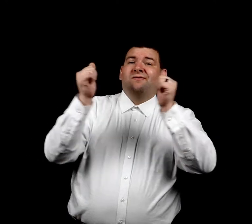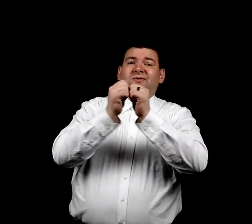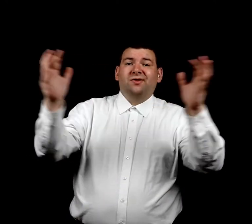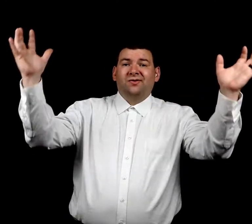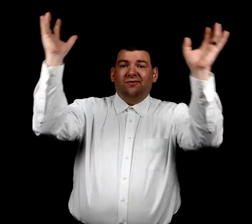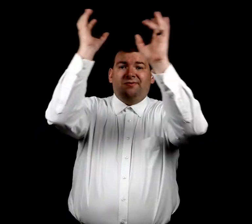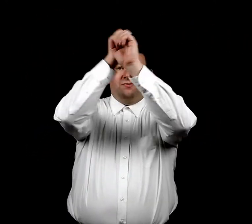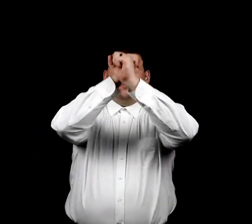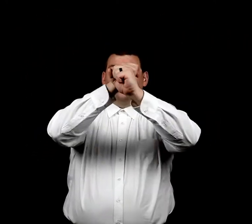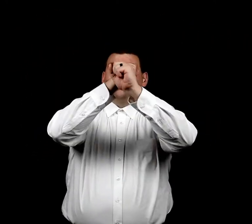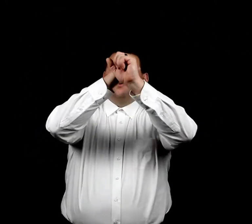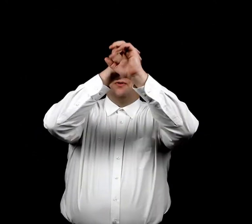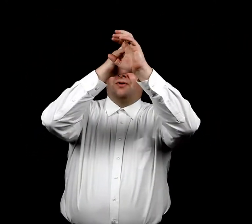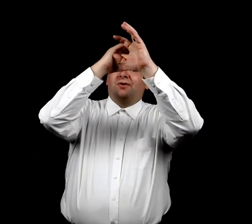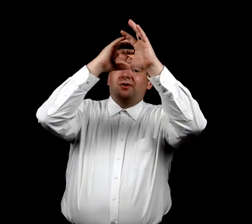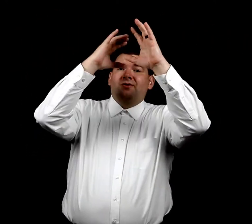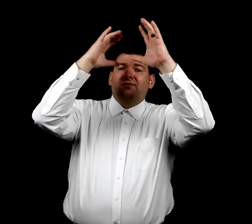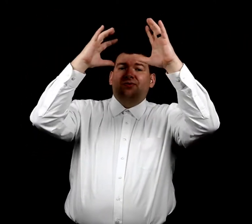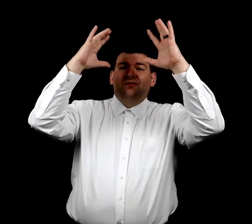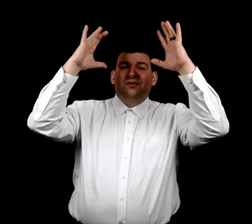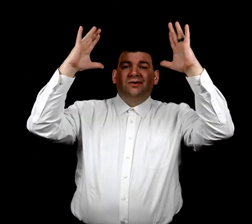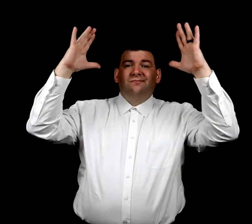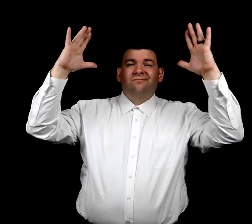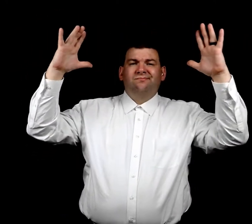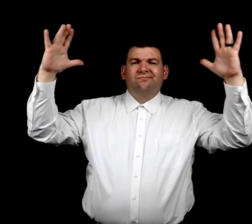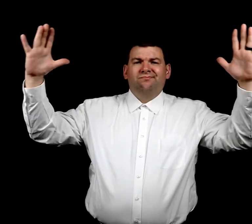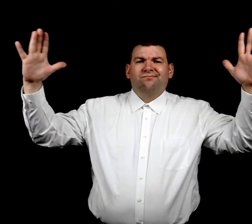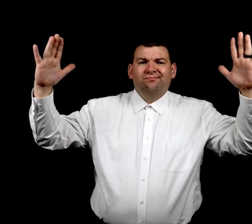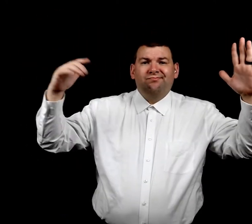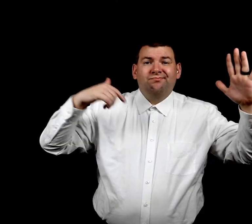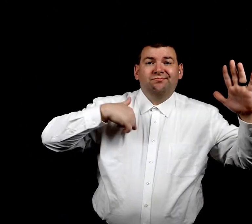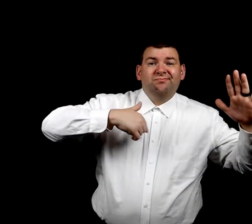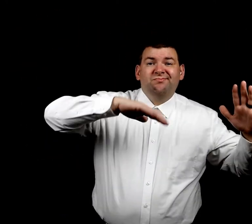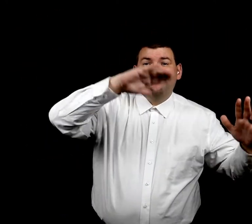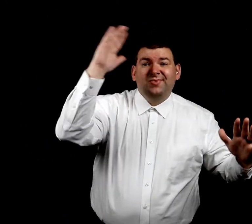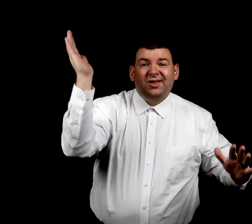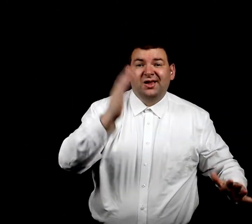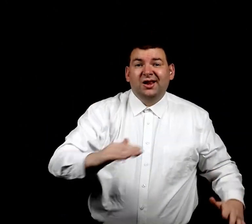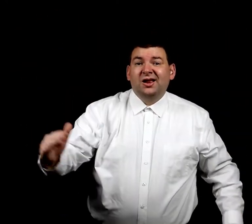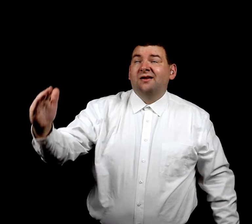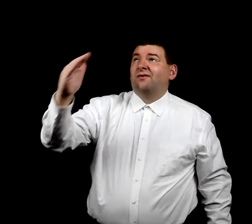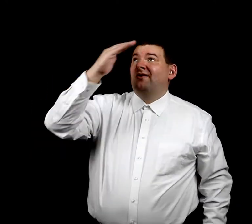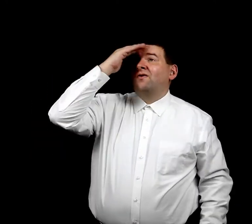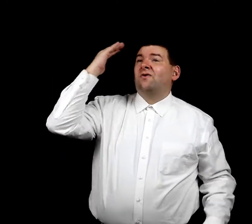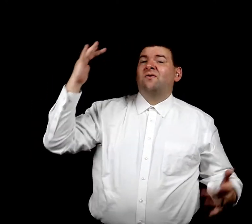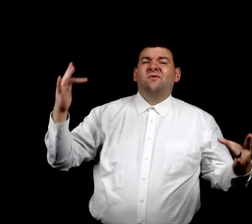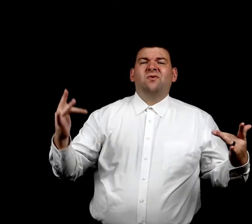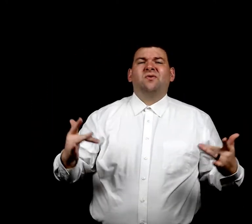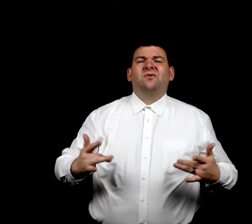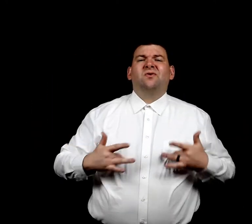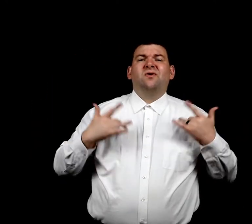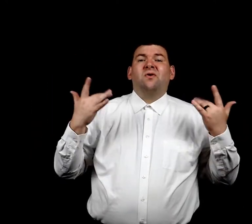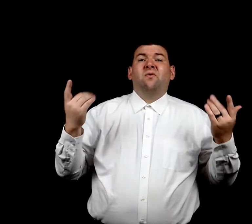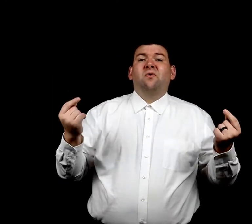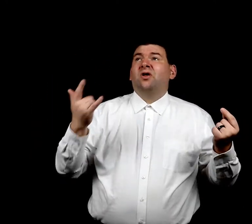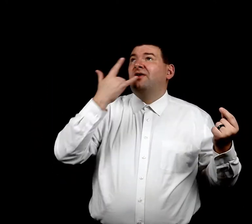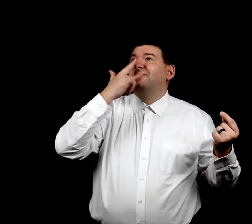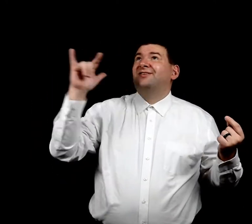I could live without dreams And never know the thrill